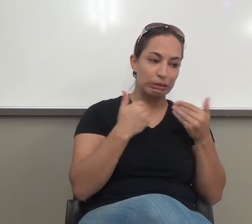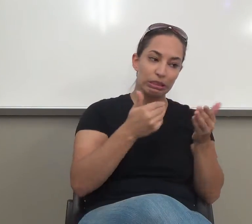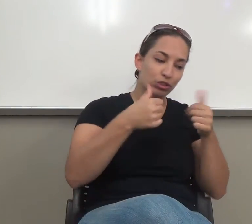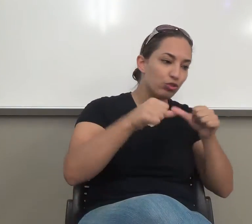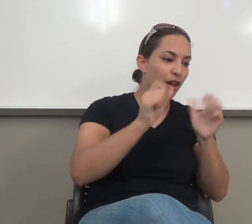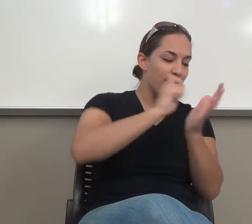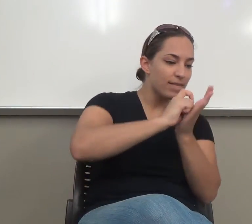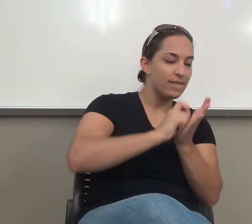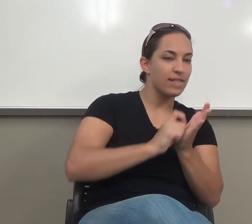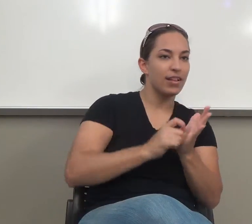know,